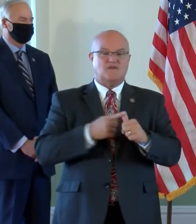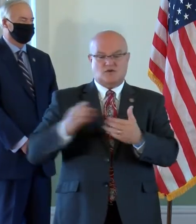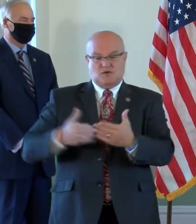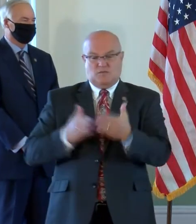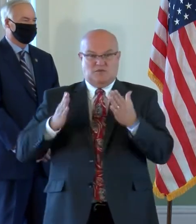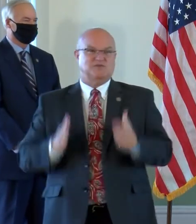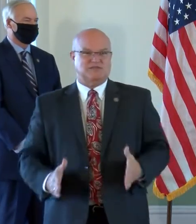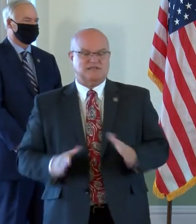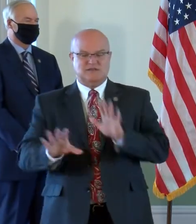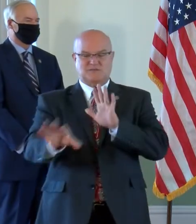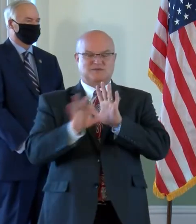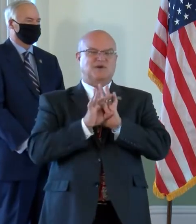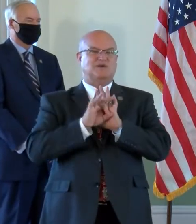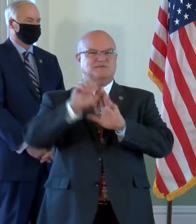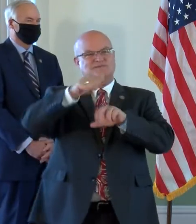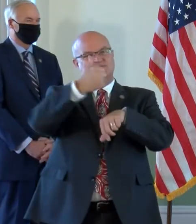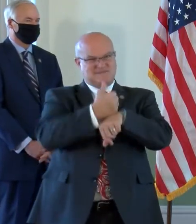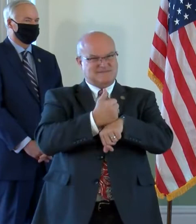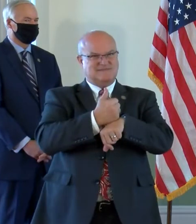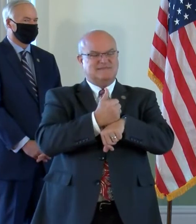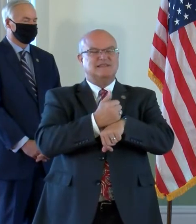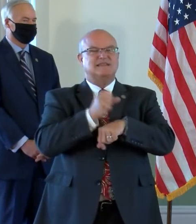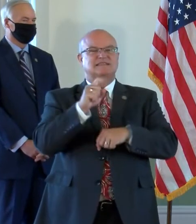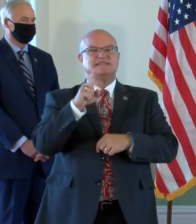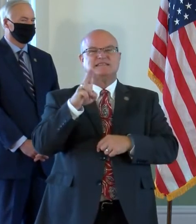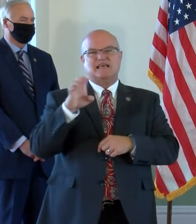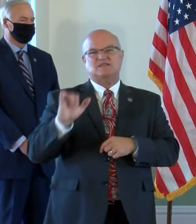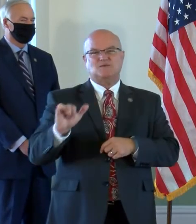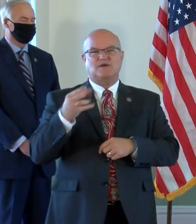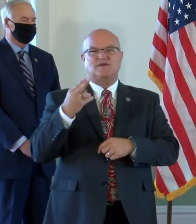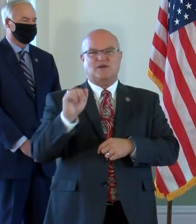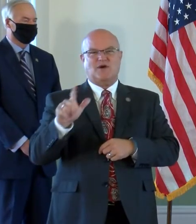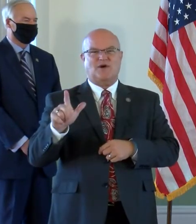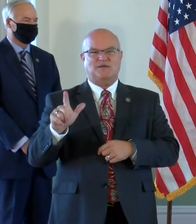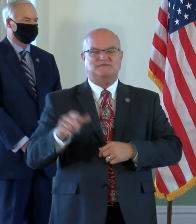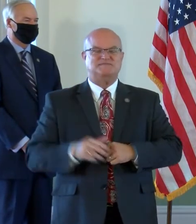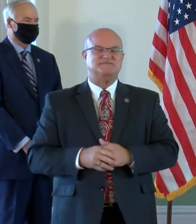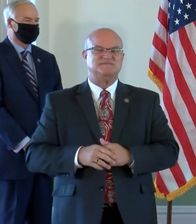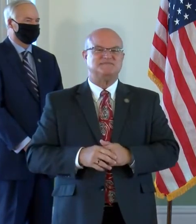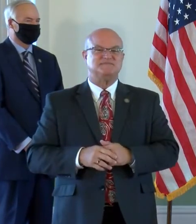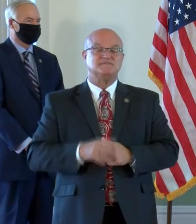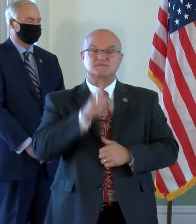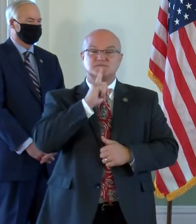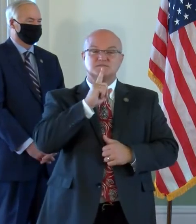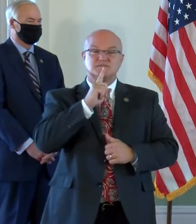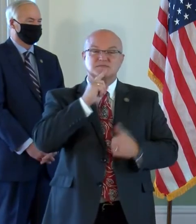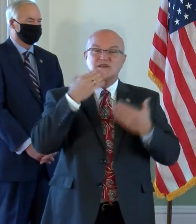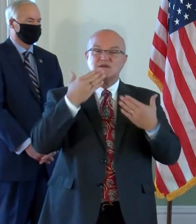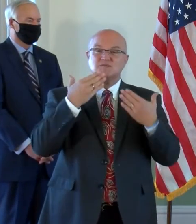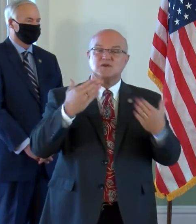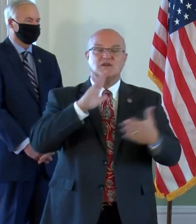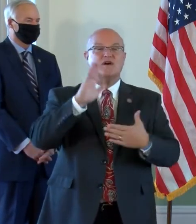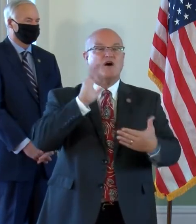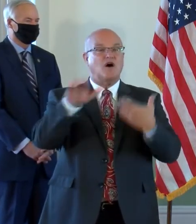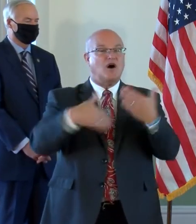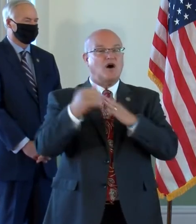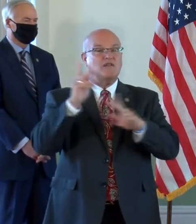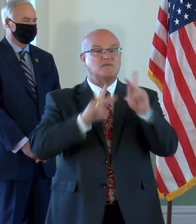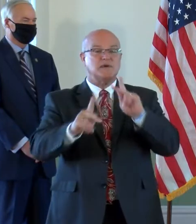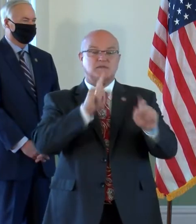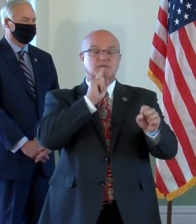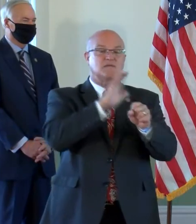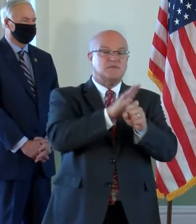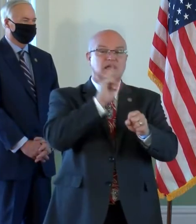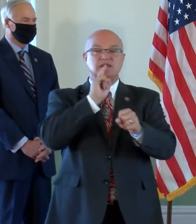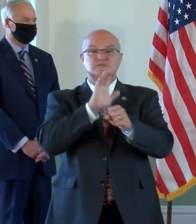to be chosen to be placed in Statuary Hall. We sincerely appreciate all who have pledged or given